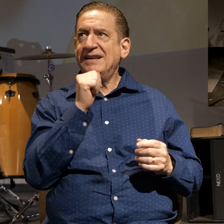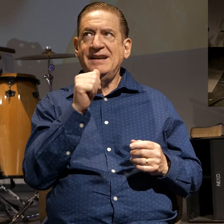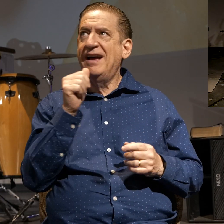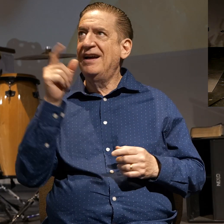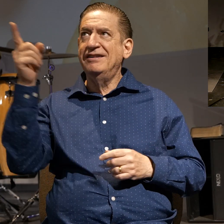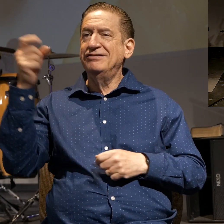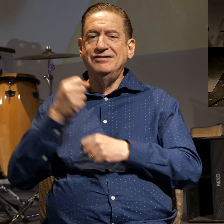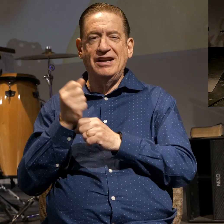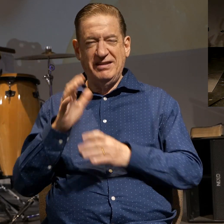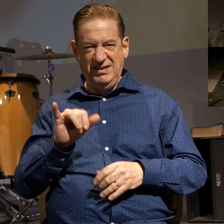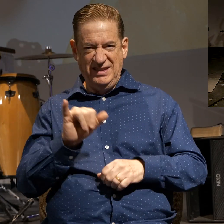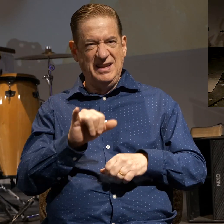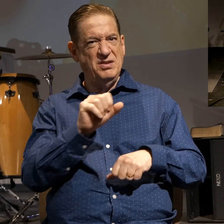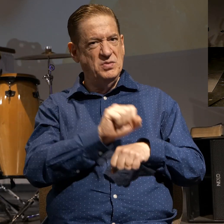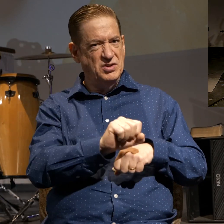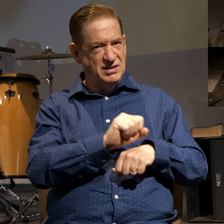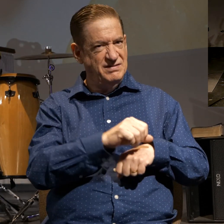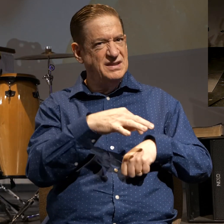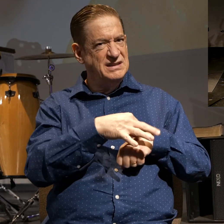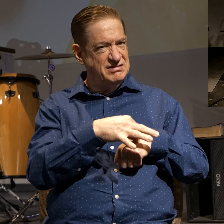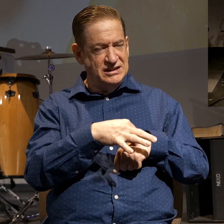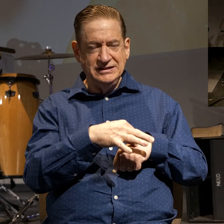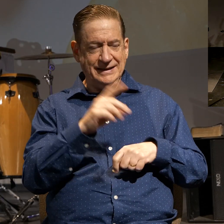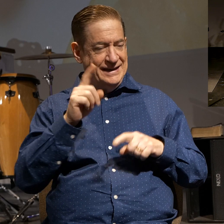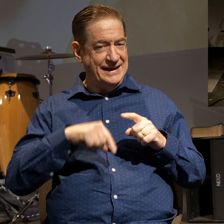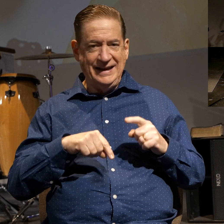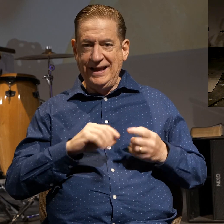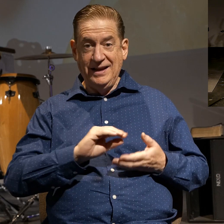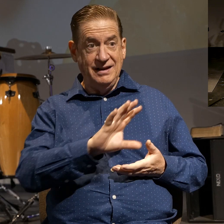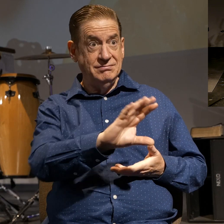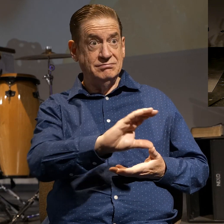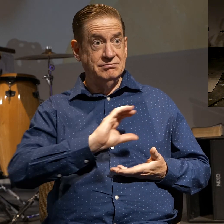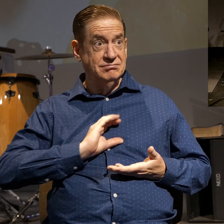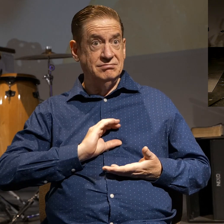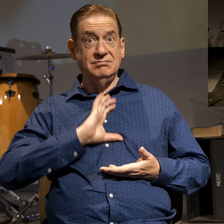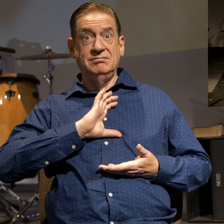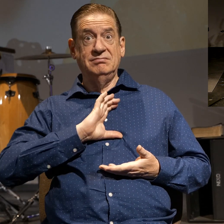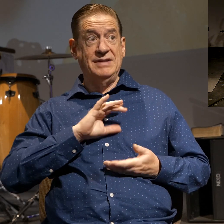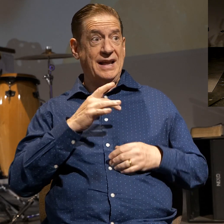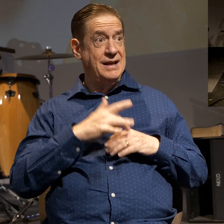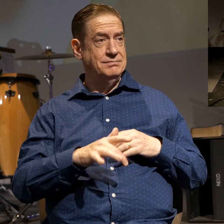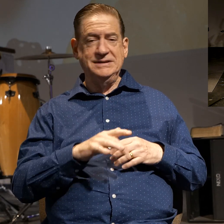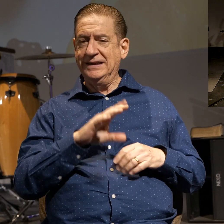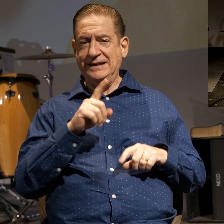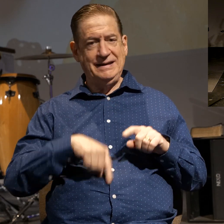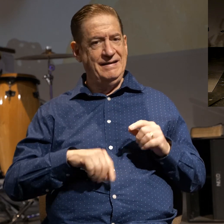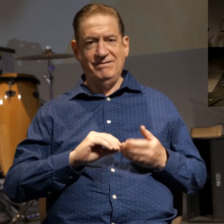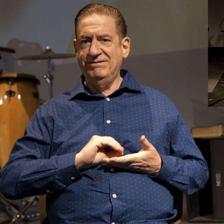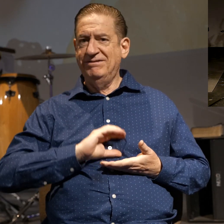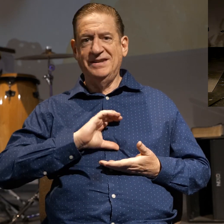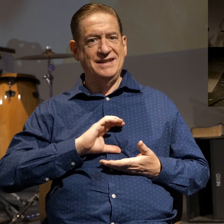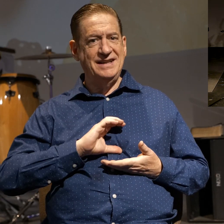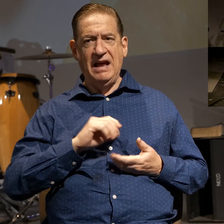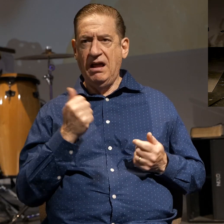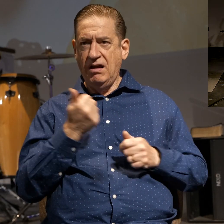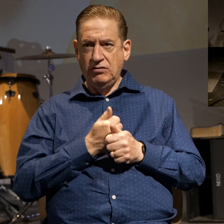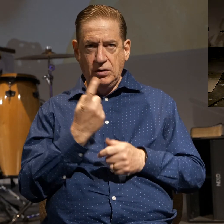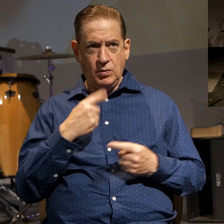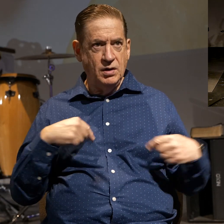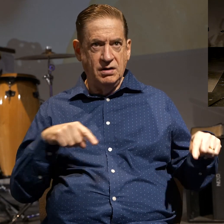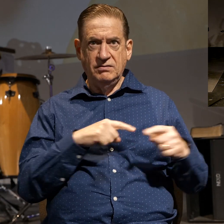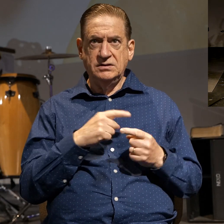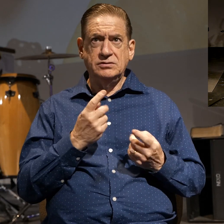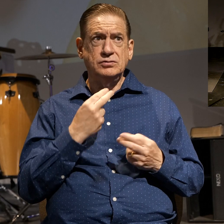the flesh. And we'll never be able to fill that emptiness inside. Every one of us has an inconsolable human